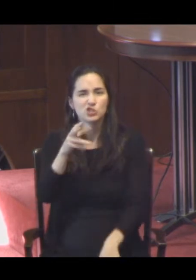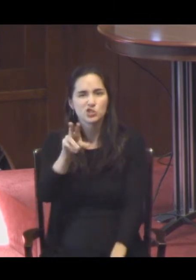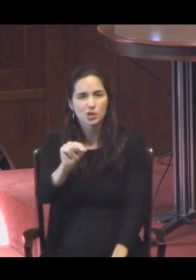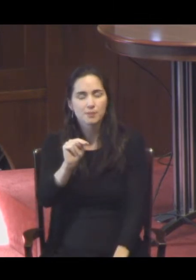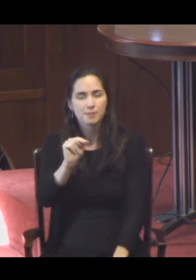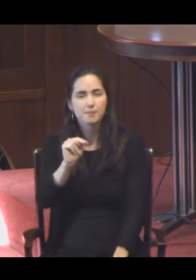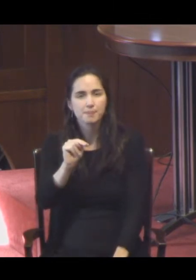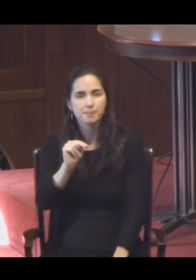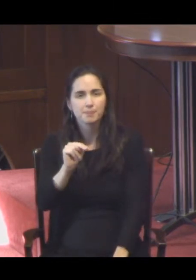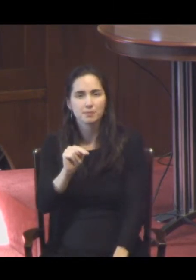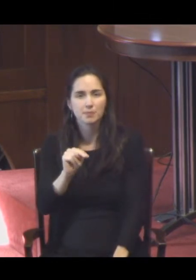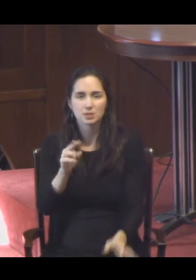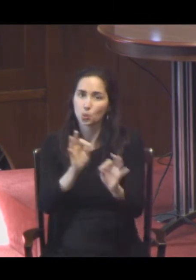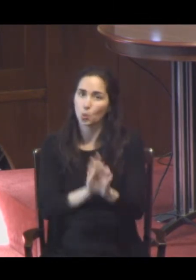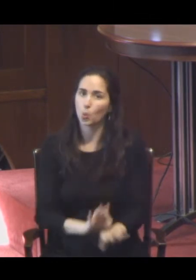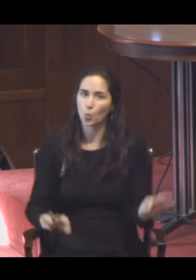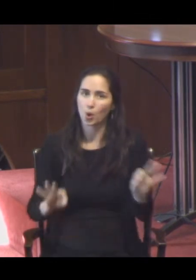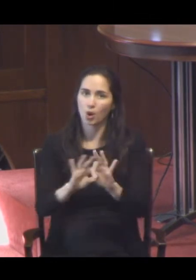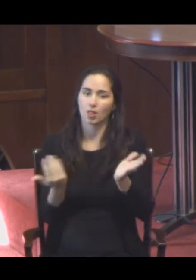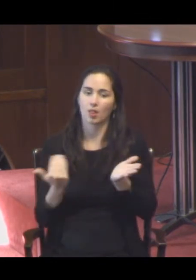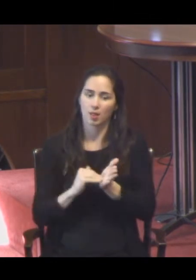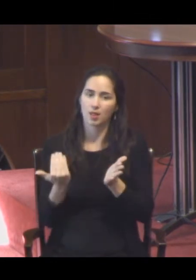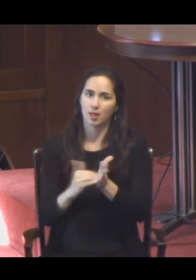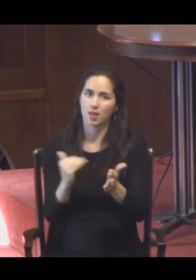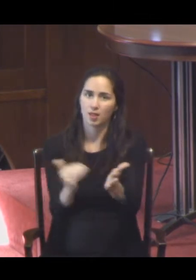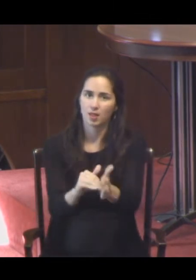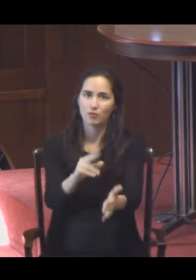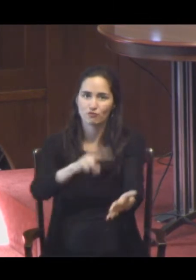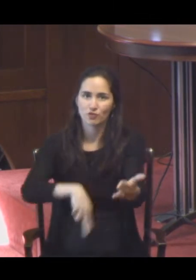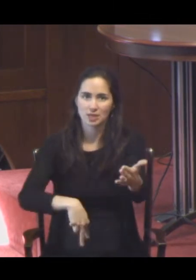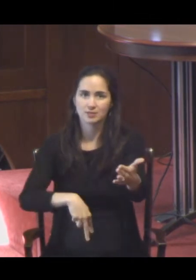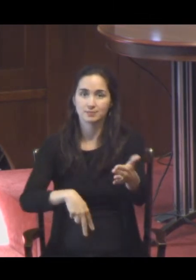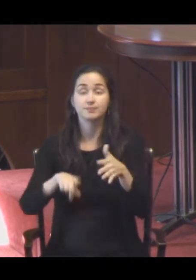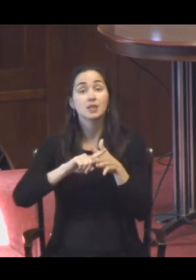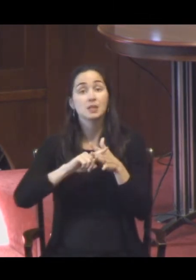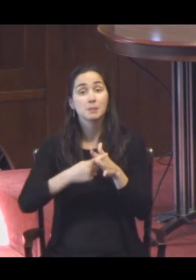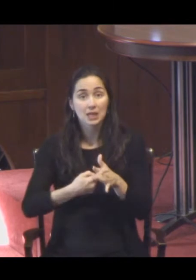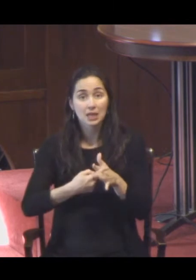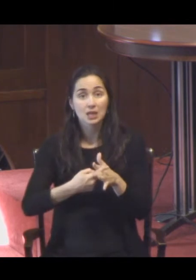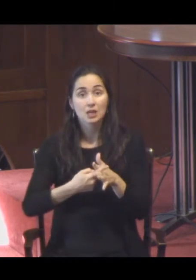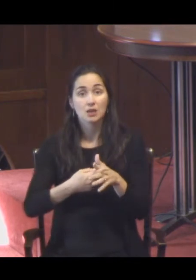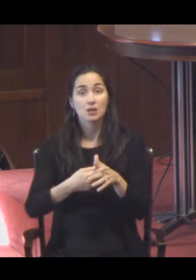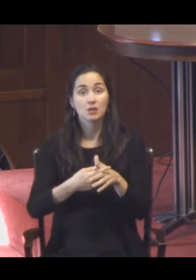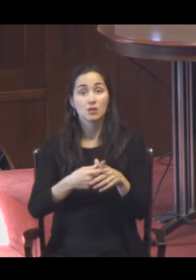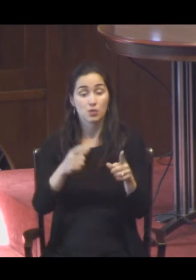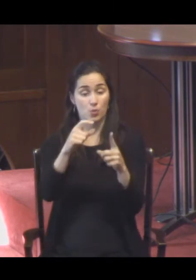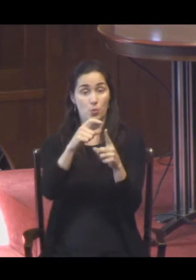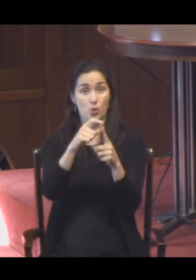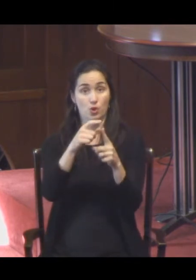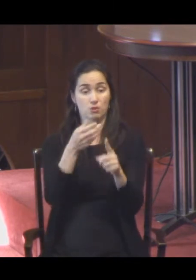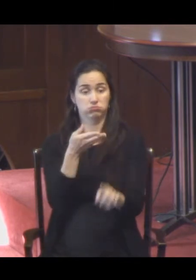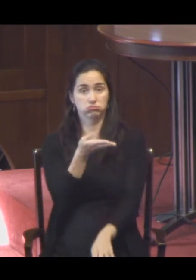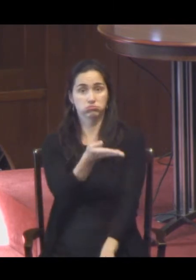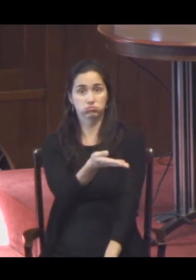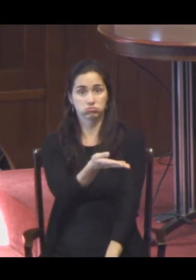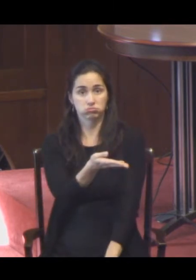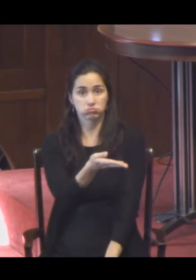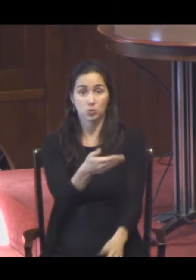rereading and rehearing over and over. In the beginning was the word, and the word was with God,